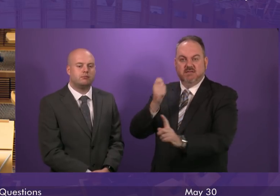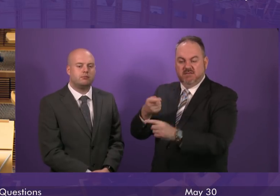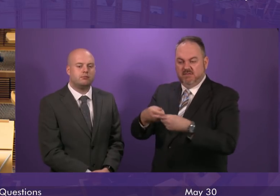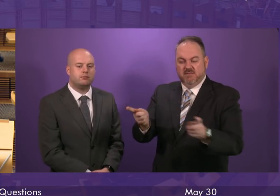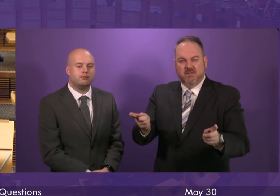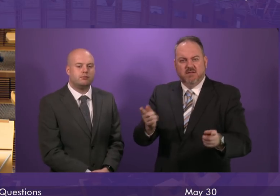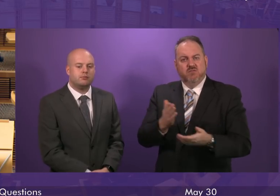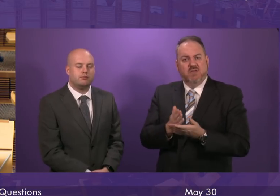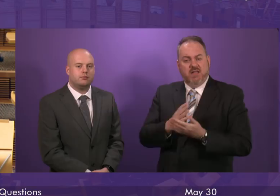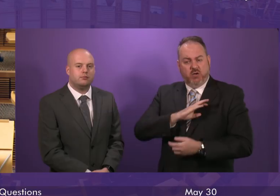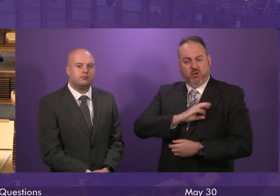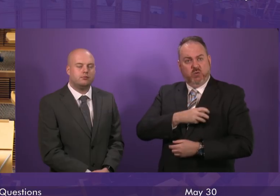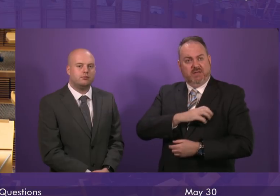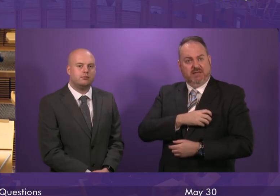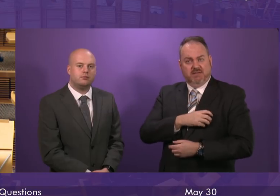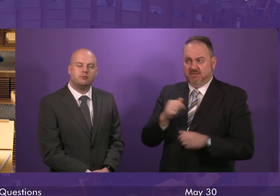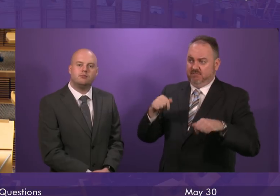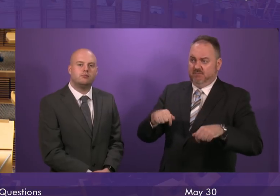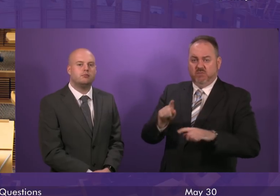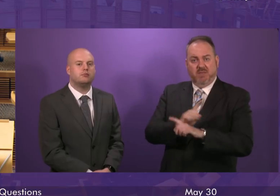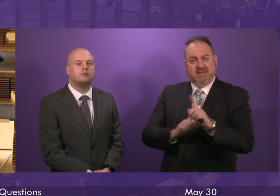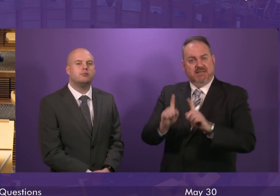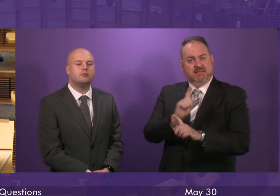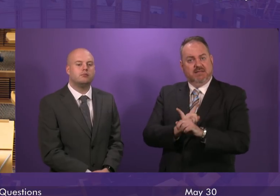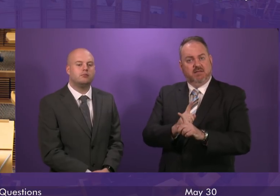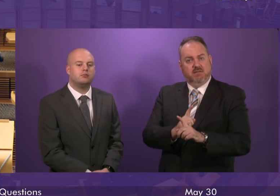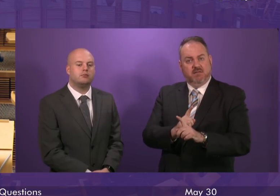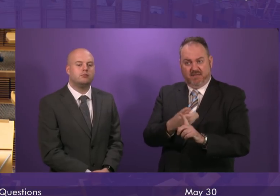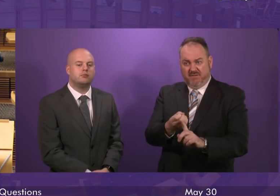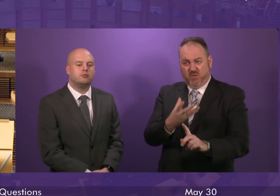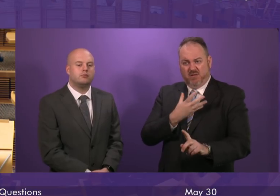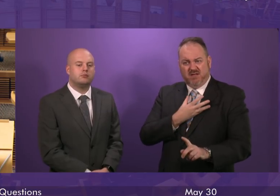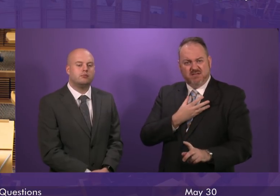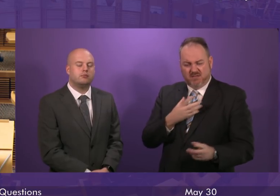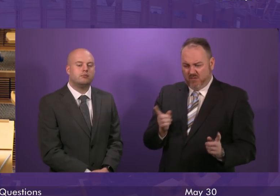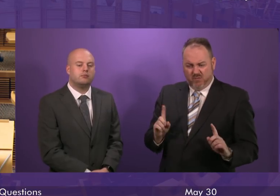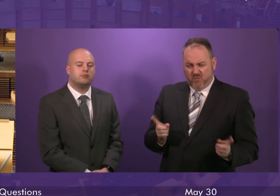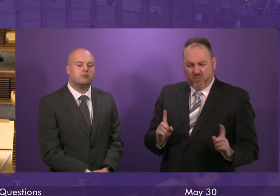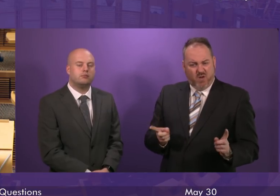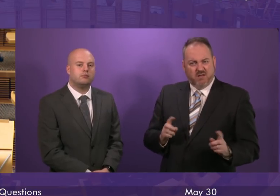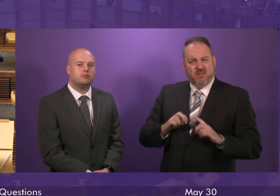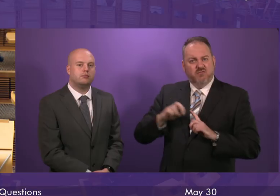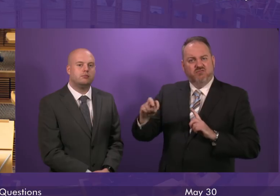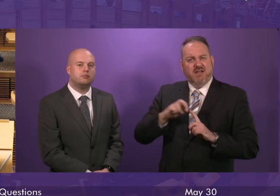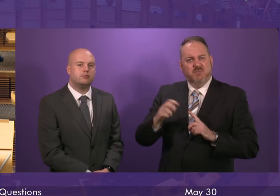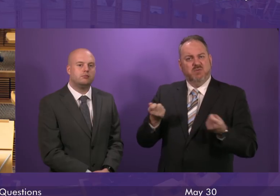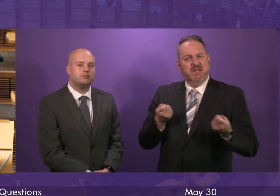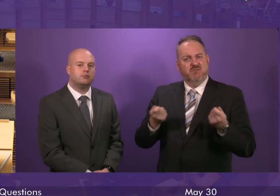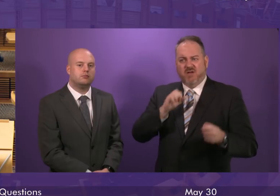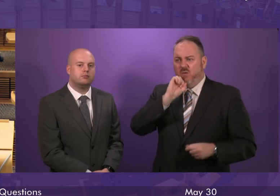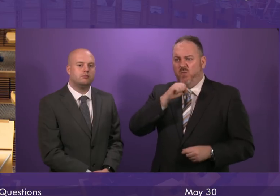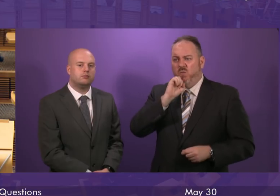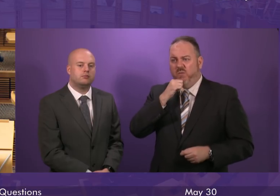The unions attending today's meeting told me and I quote, we want to know what the Transport Secretary is going to do